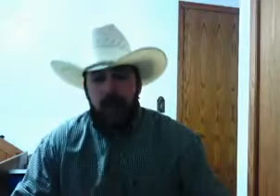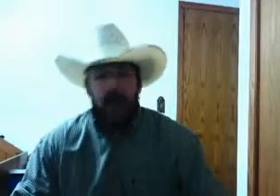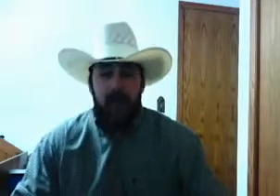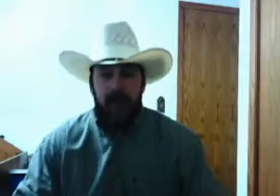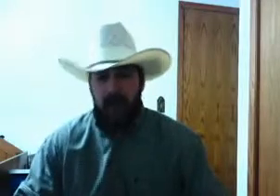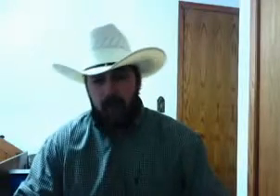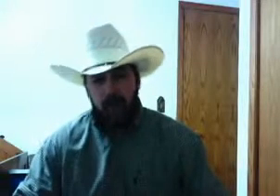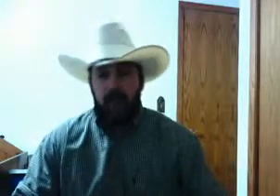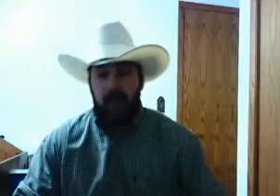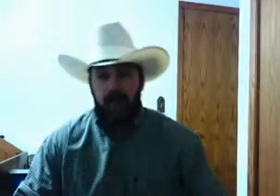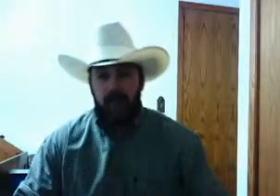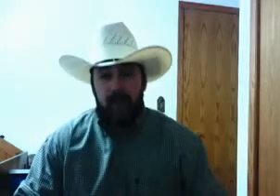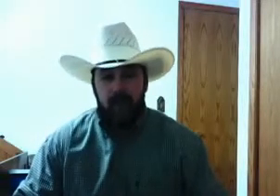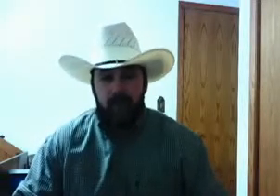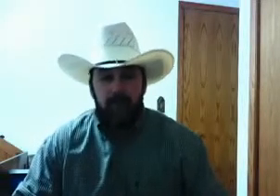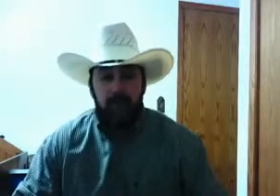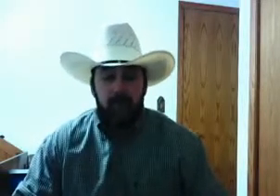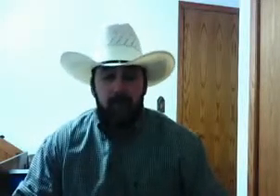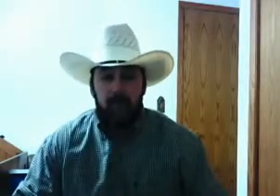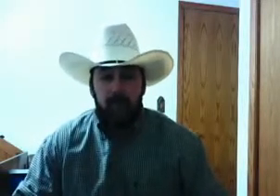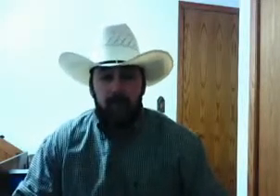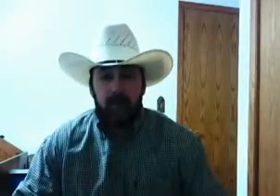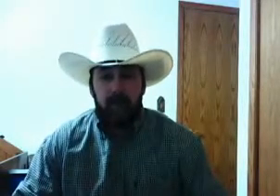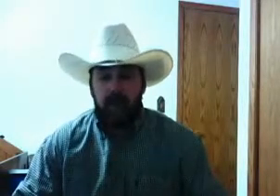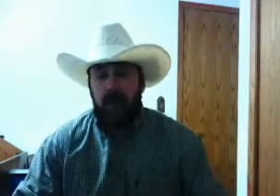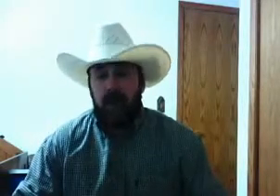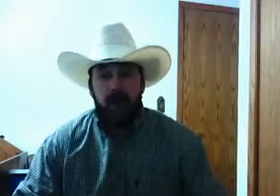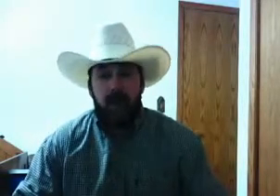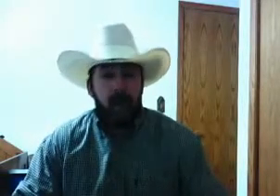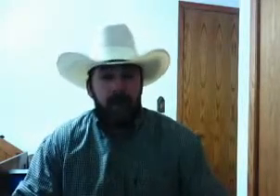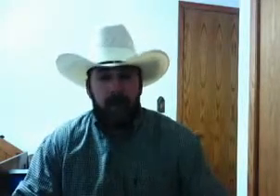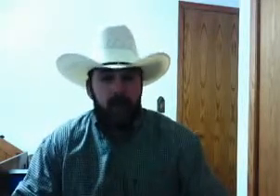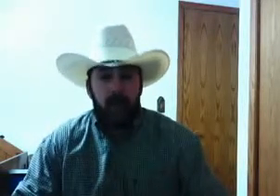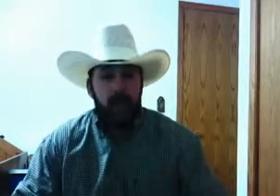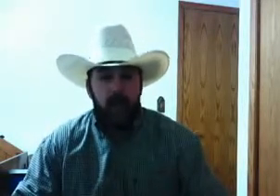glad they don't belong in time. They'd have never got that far with that crap.